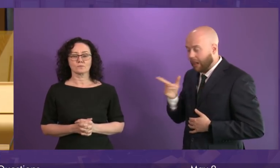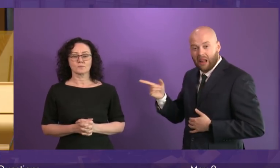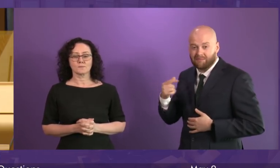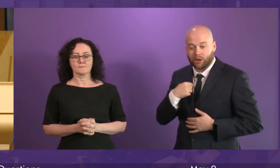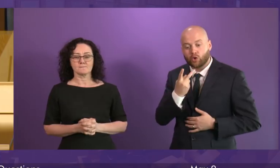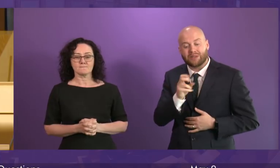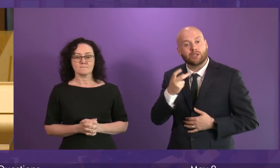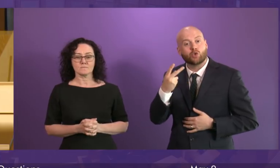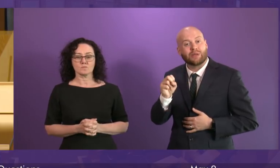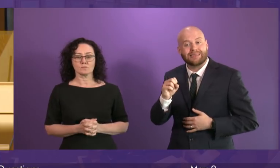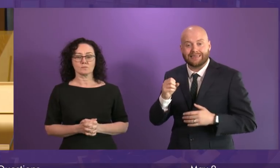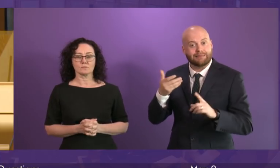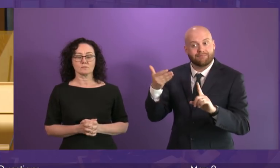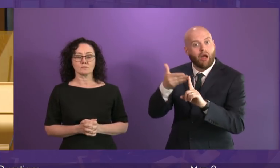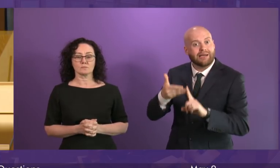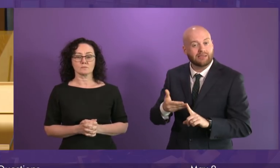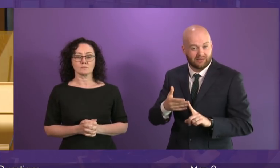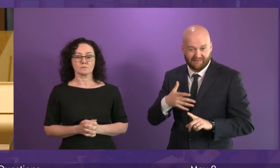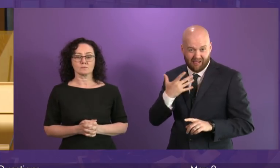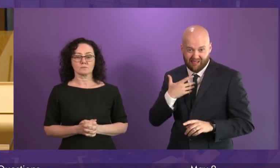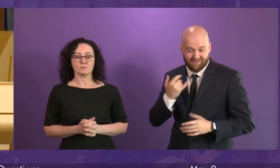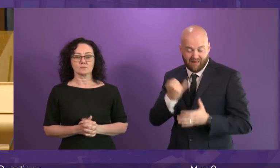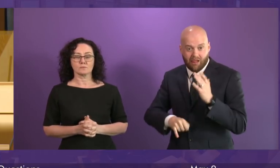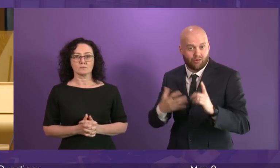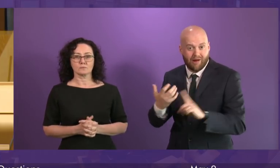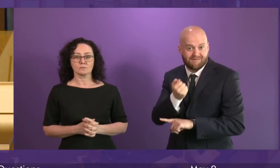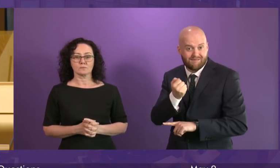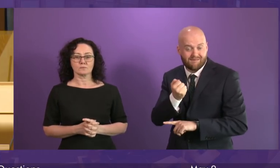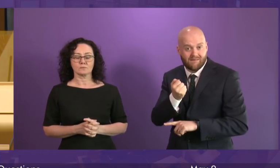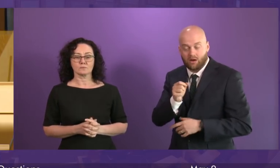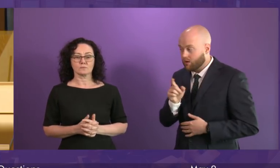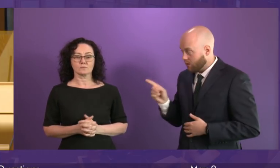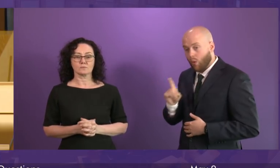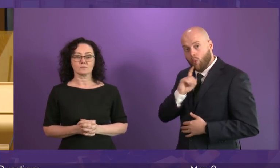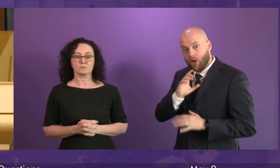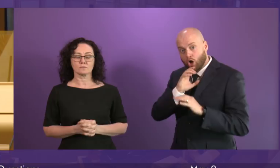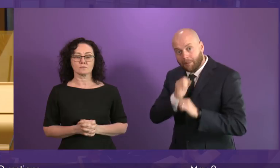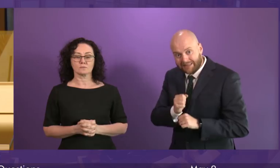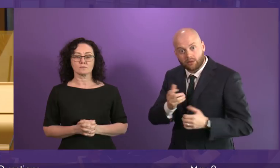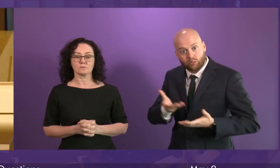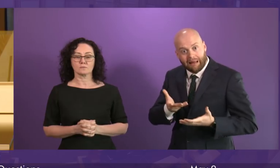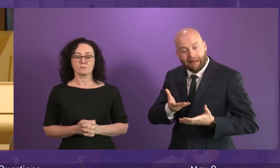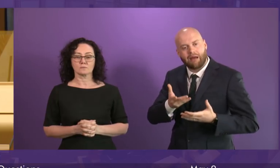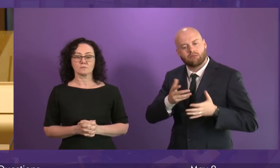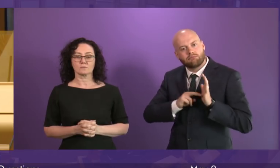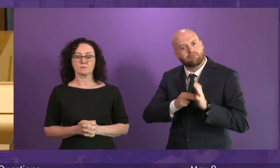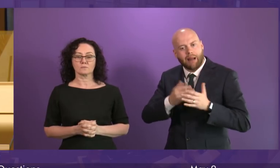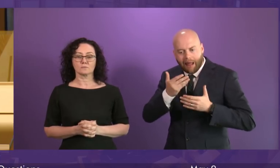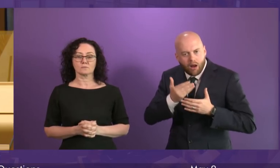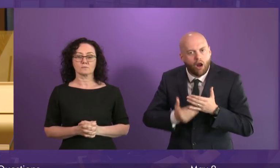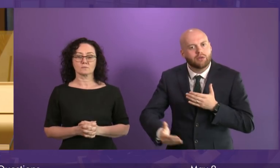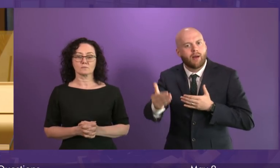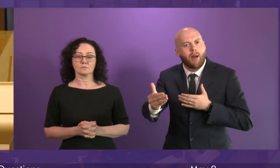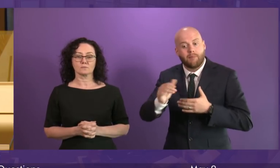2020 global biodiversity targets? And will the First Minister commit today to developing a long-term plan for action